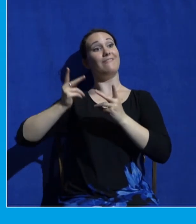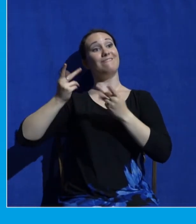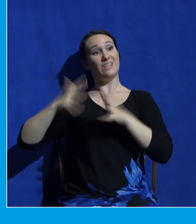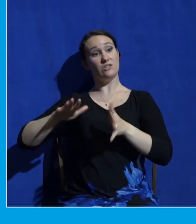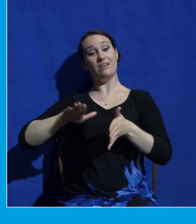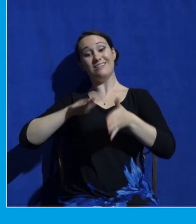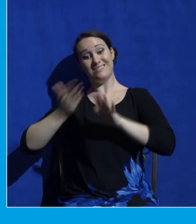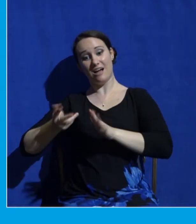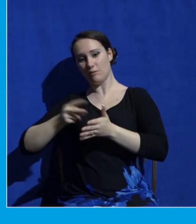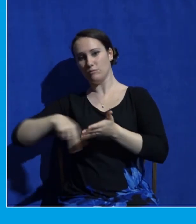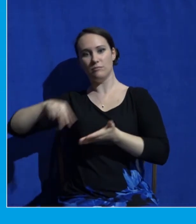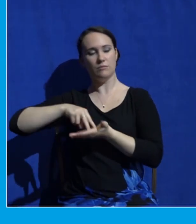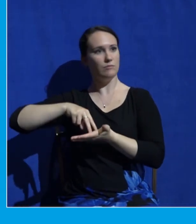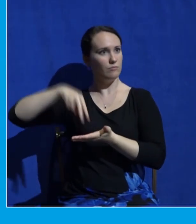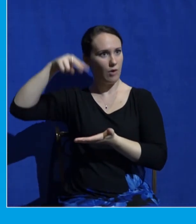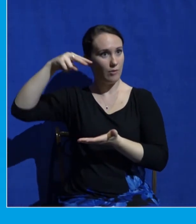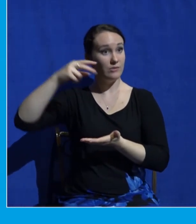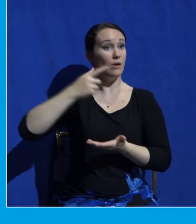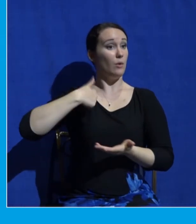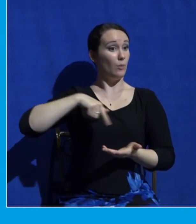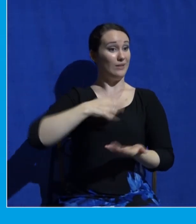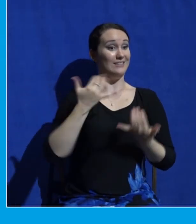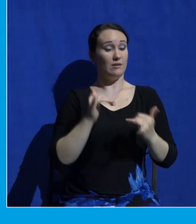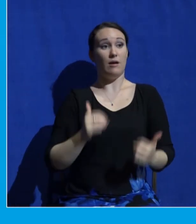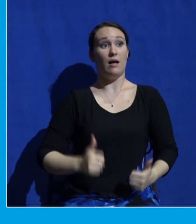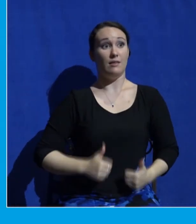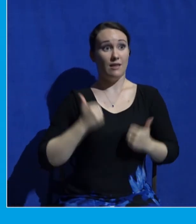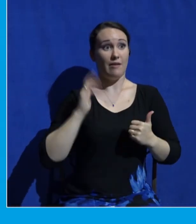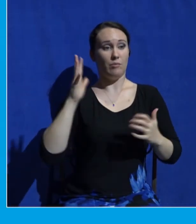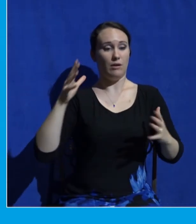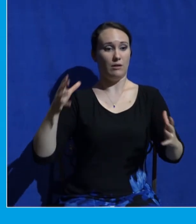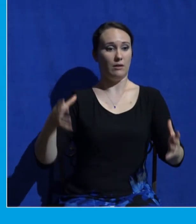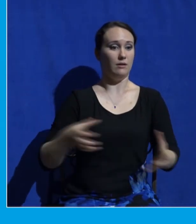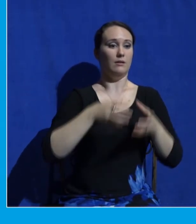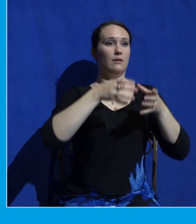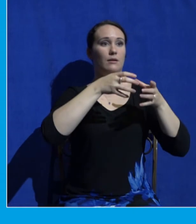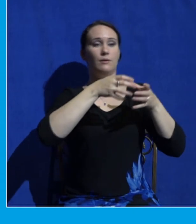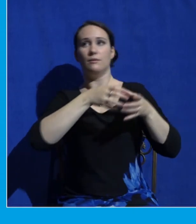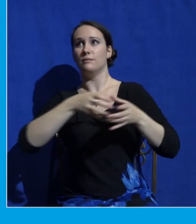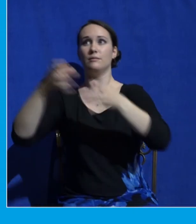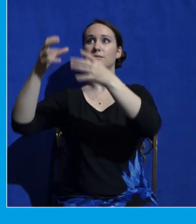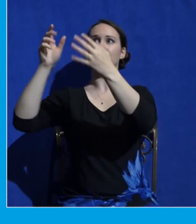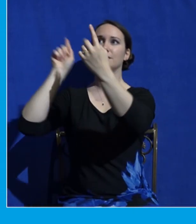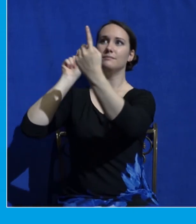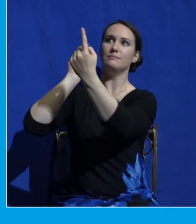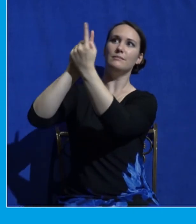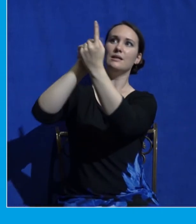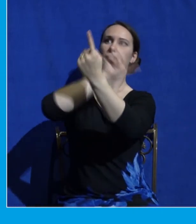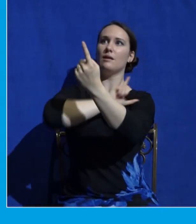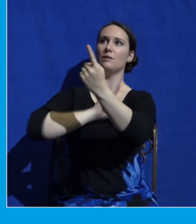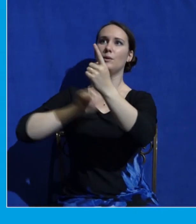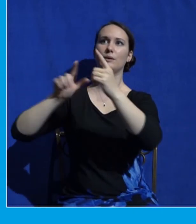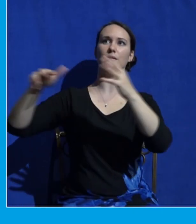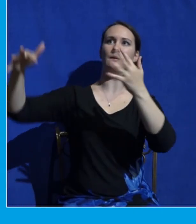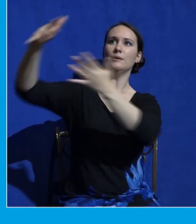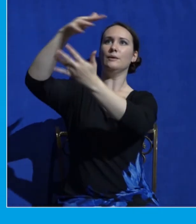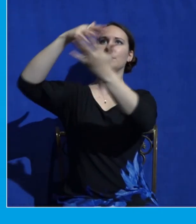who are left will be caught up together with them in the clouds to meet the Lord in the air and so we will always